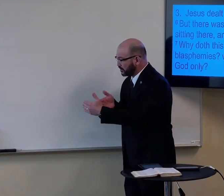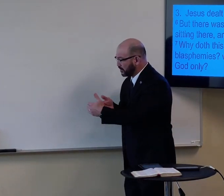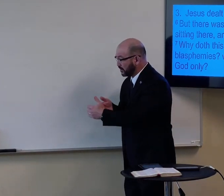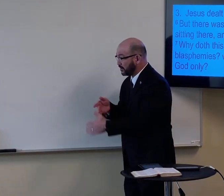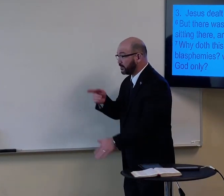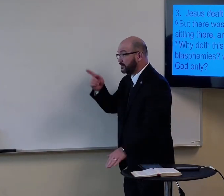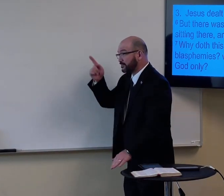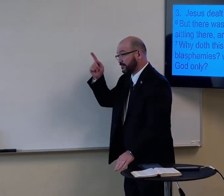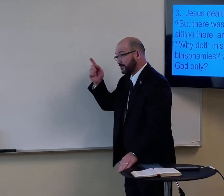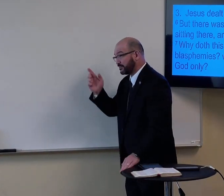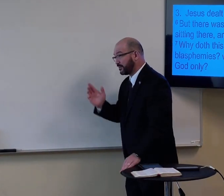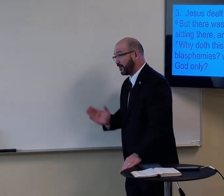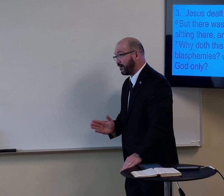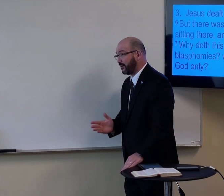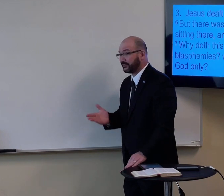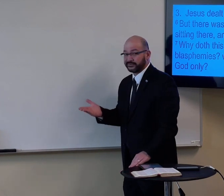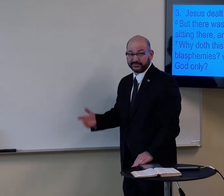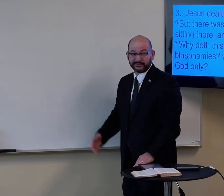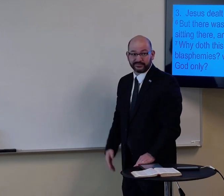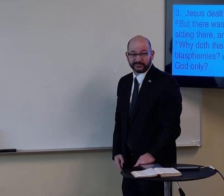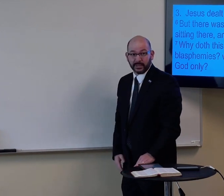They were against God.